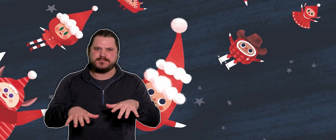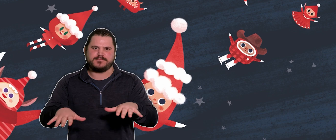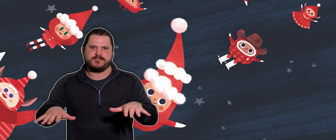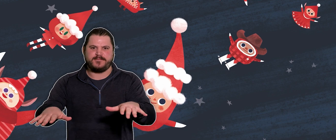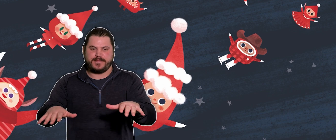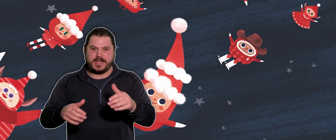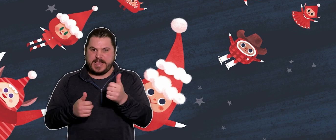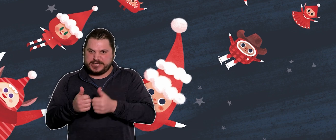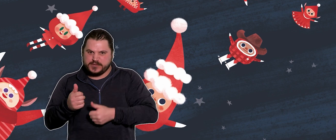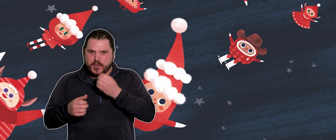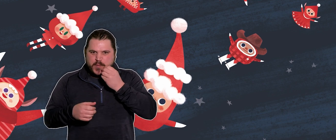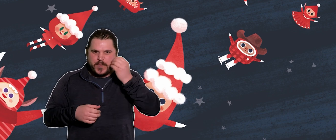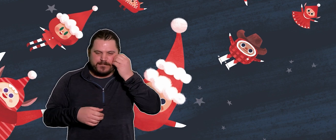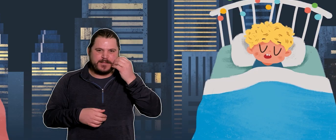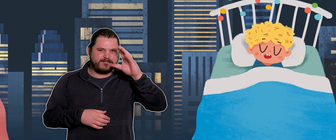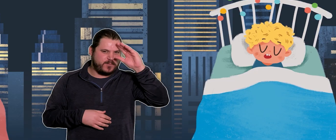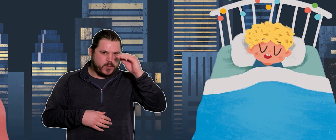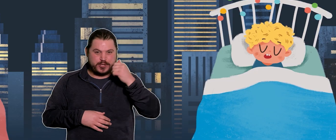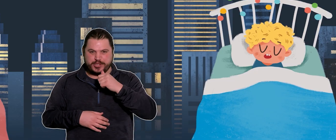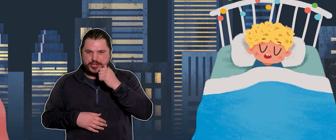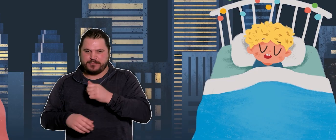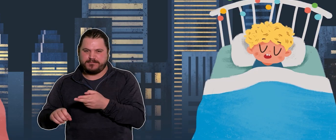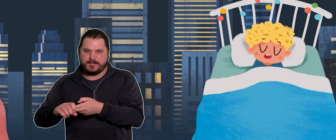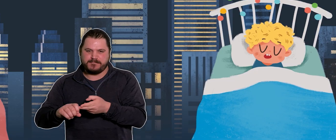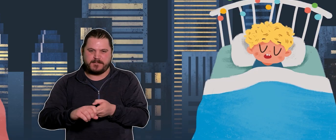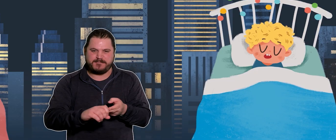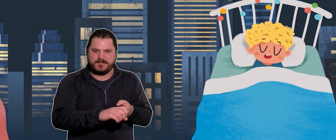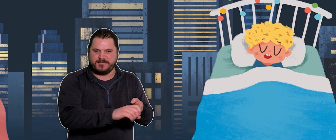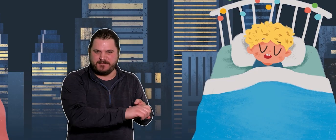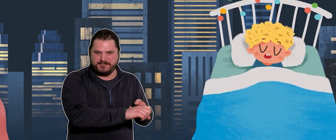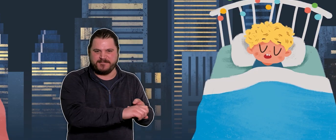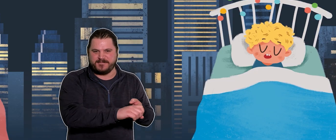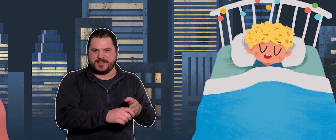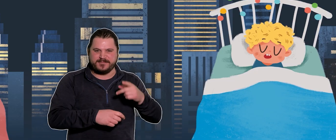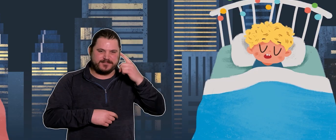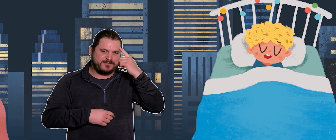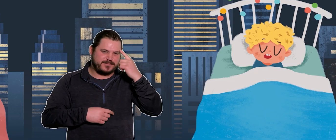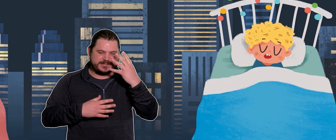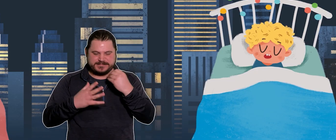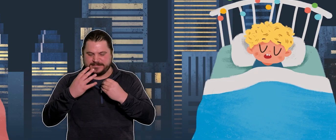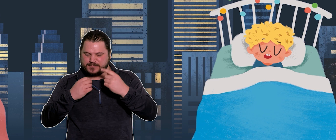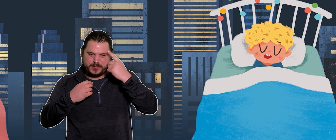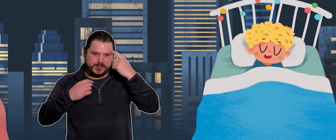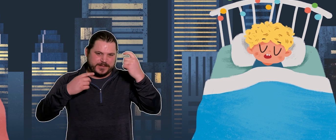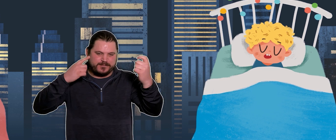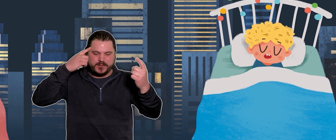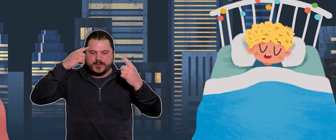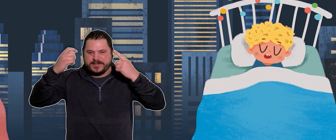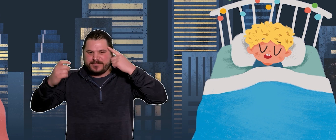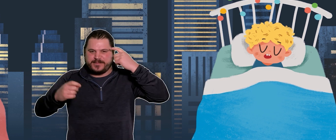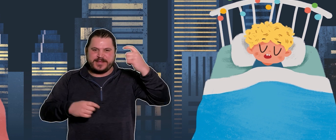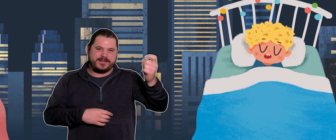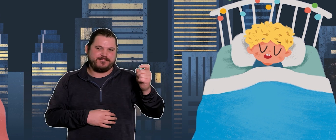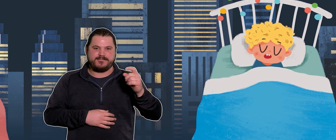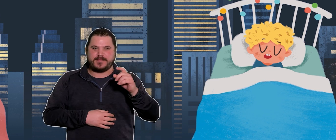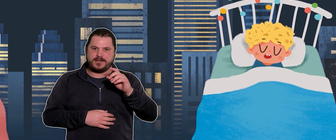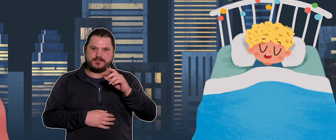the elves went. And each home was nestled, each girl and each boy, while Treasure State Visions